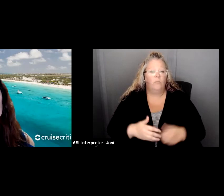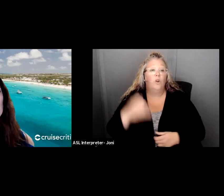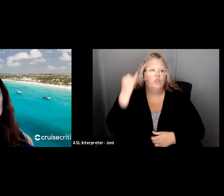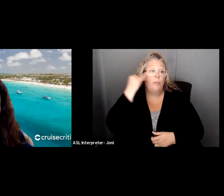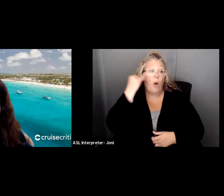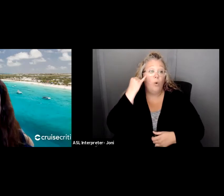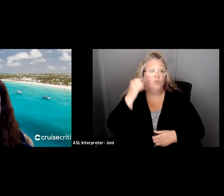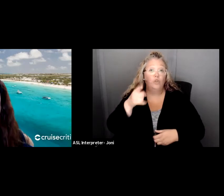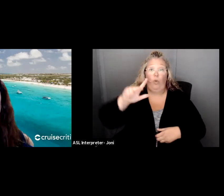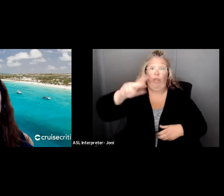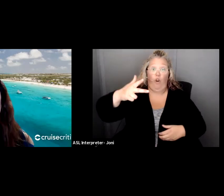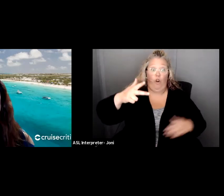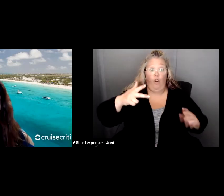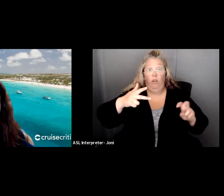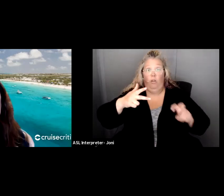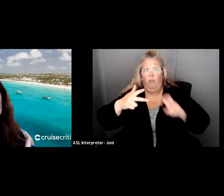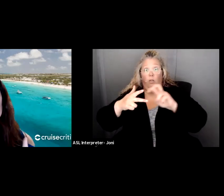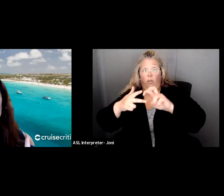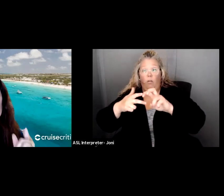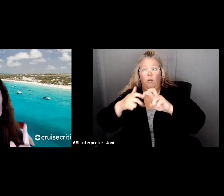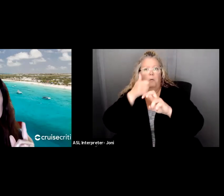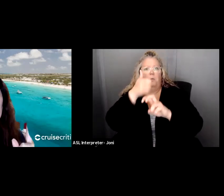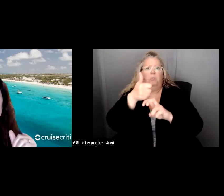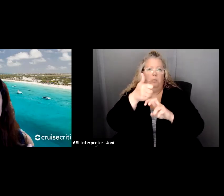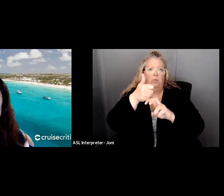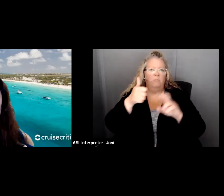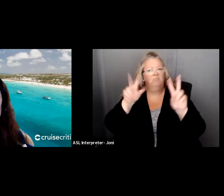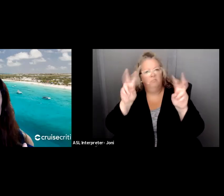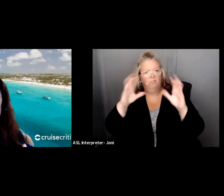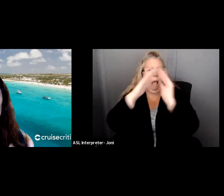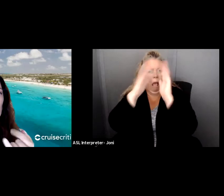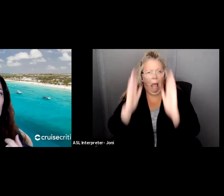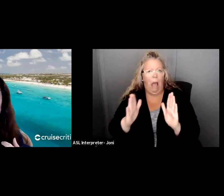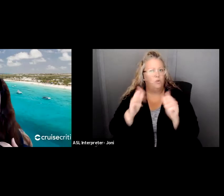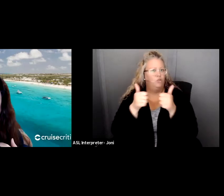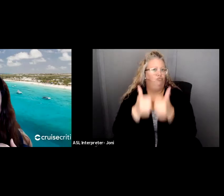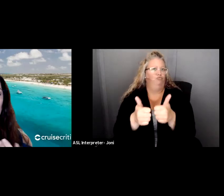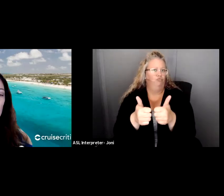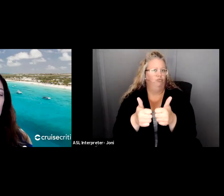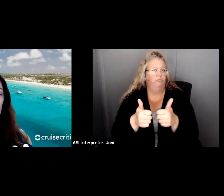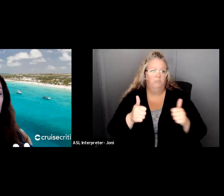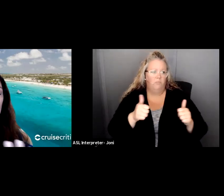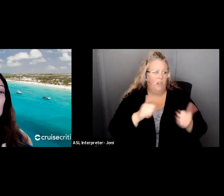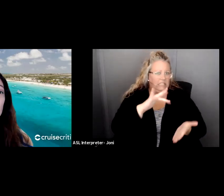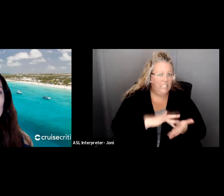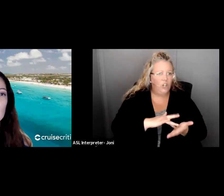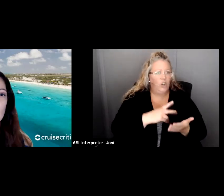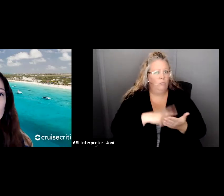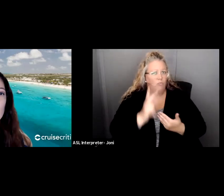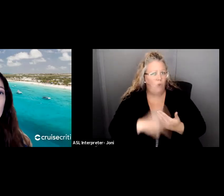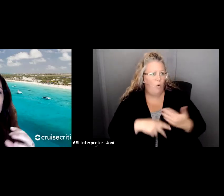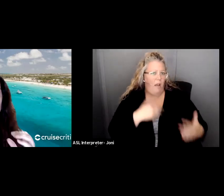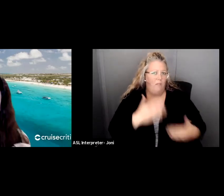at the top. You have your house built. You're watching for that decline in a program, in number of